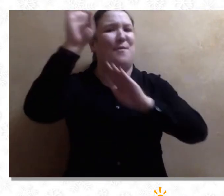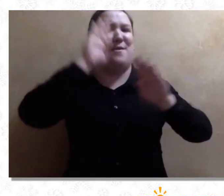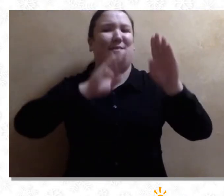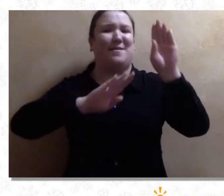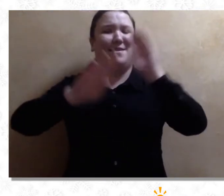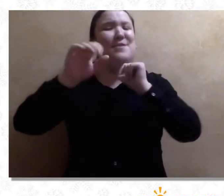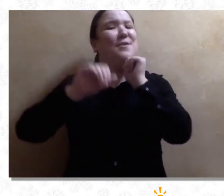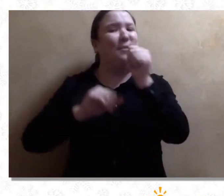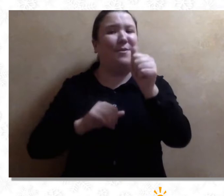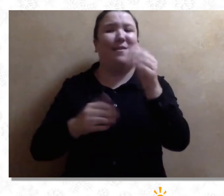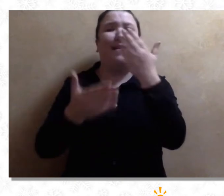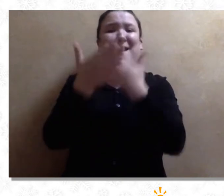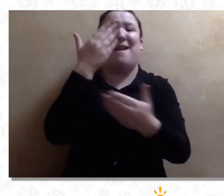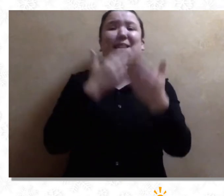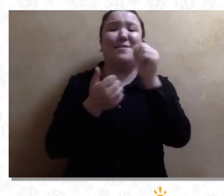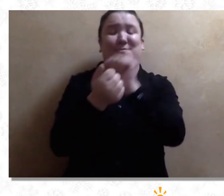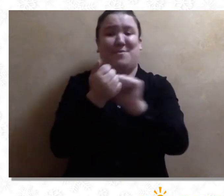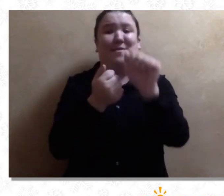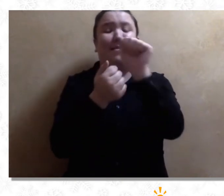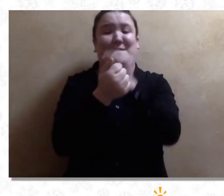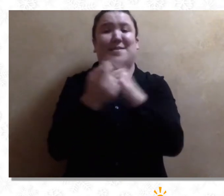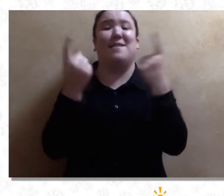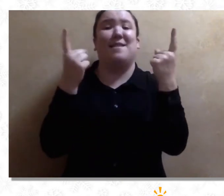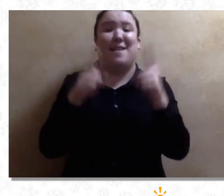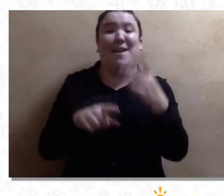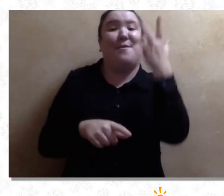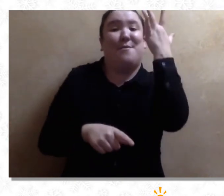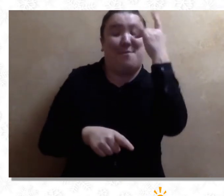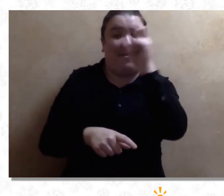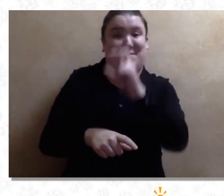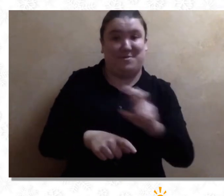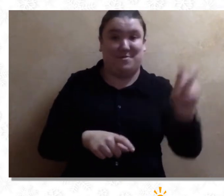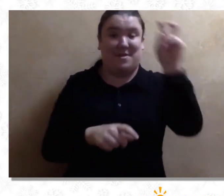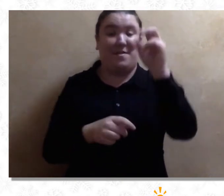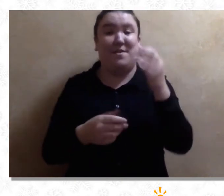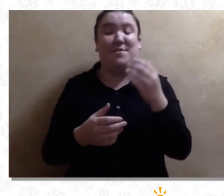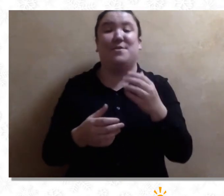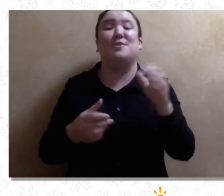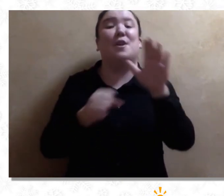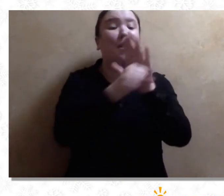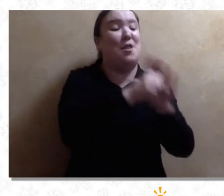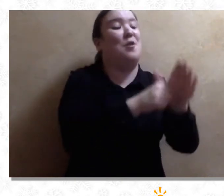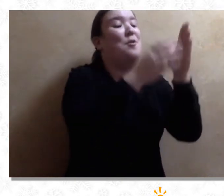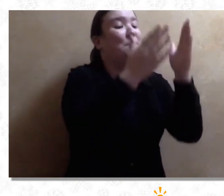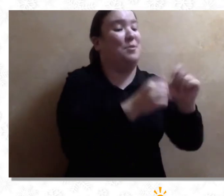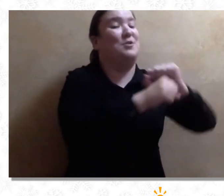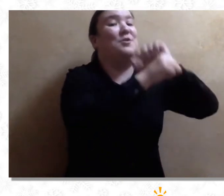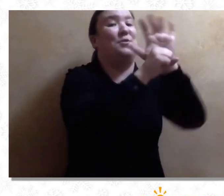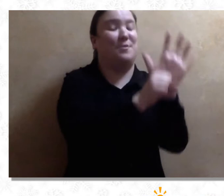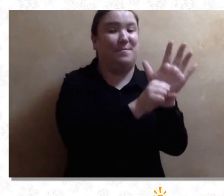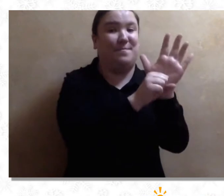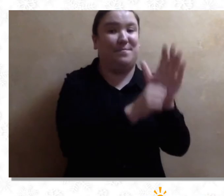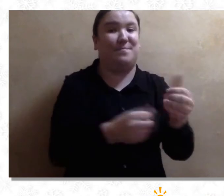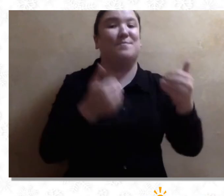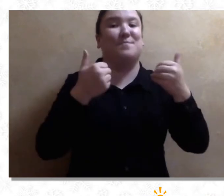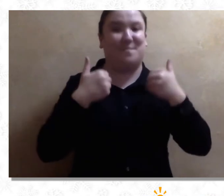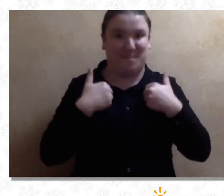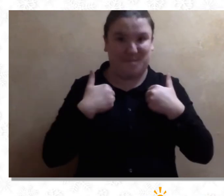No need to worry, just wash hands, it's all from travel, there's a case in the county on